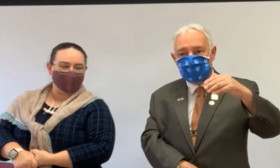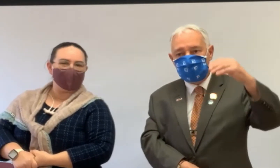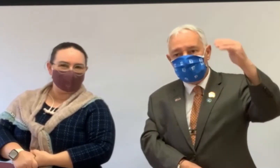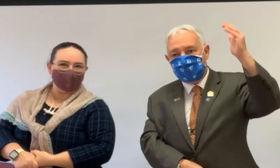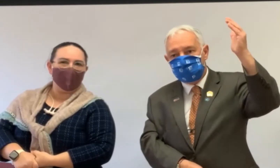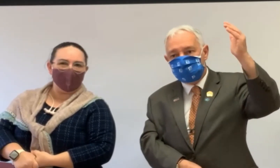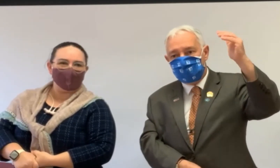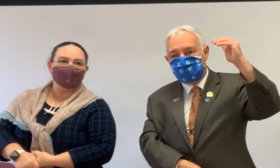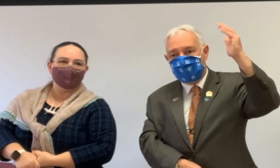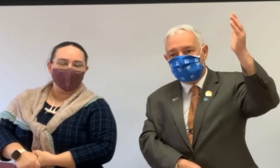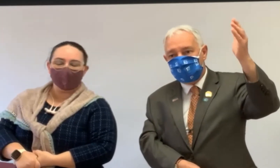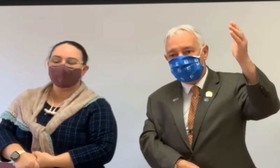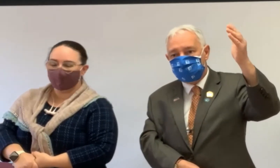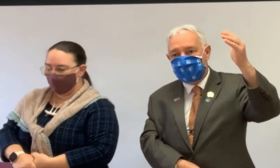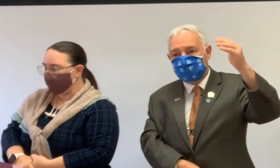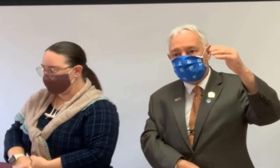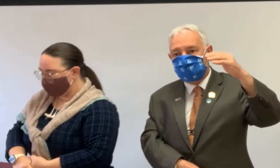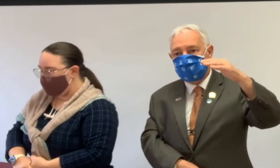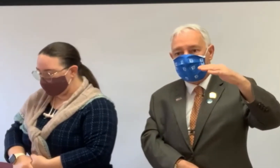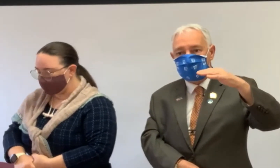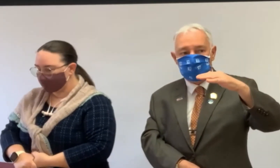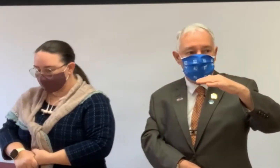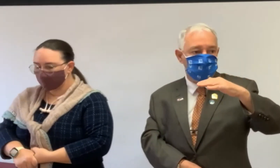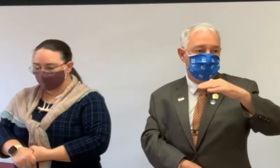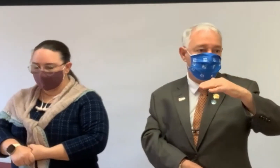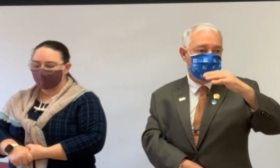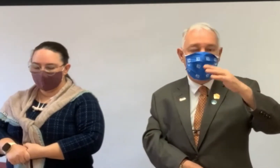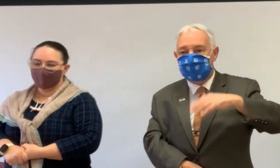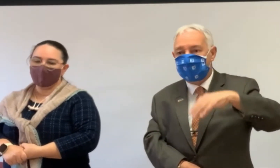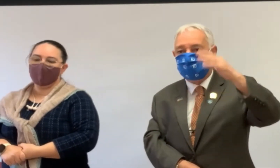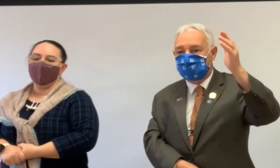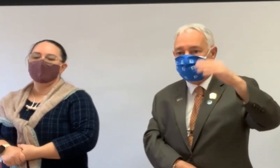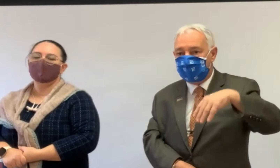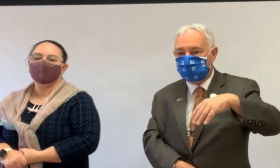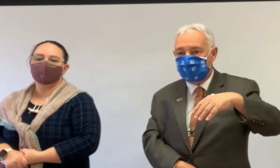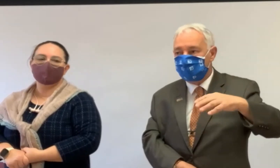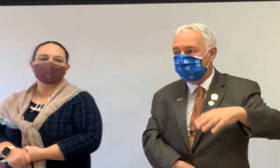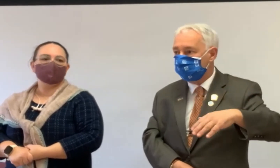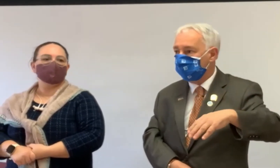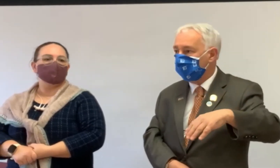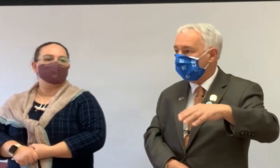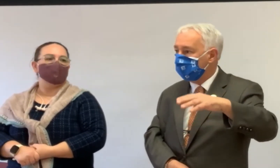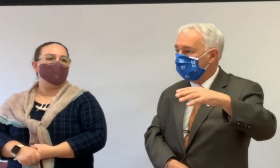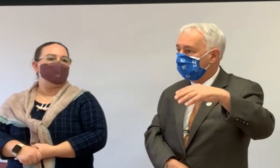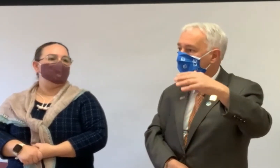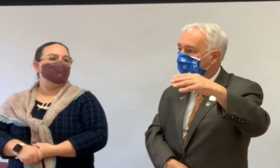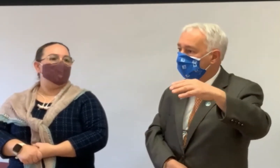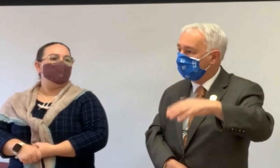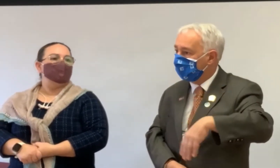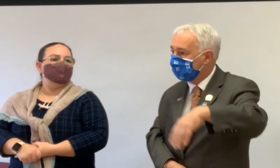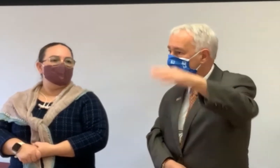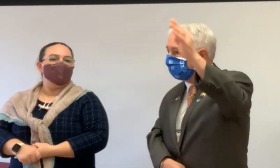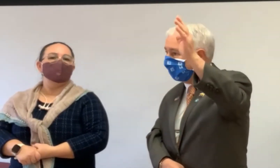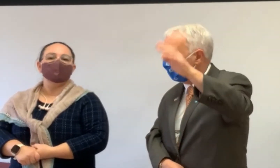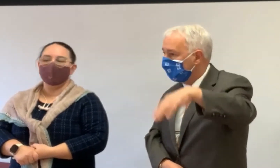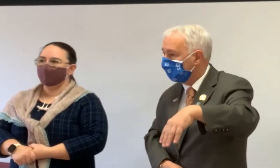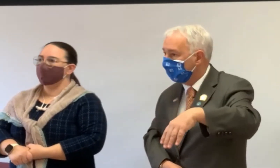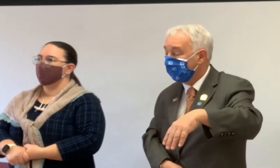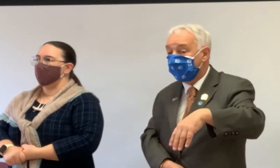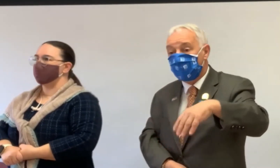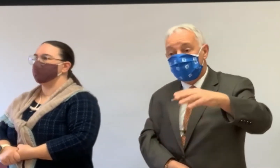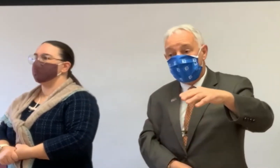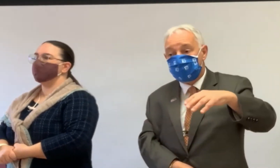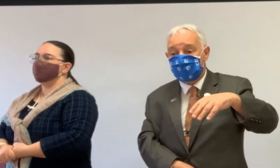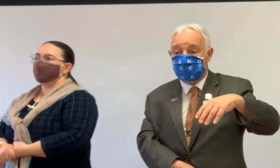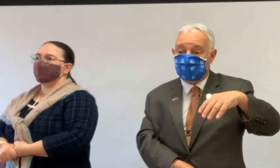maybe you have bedrooms in a bathroom upstairs and you can't handle the stairs anymore. So you might use the money to put a lift in. Right.